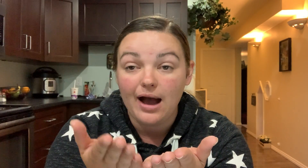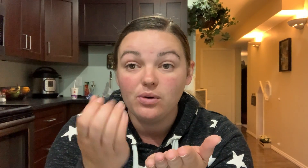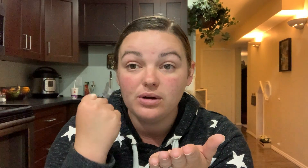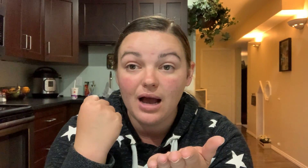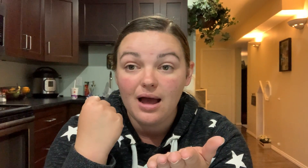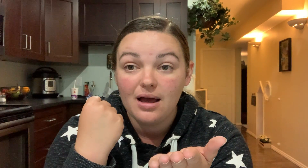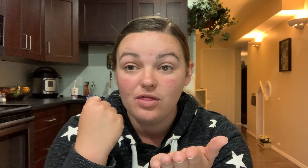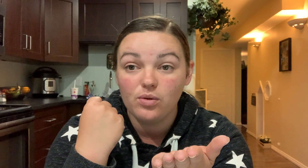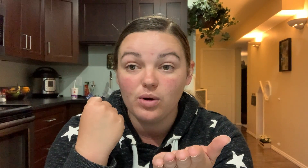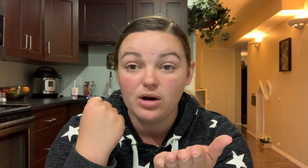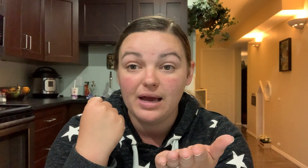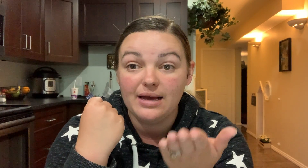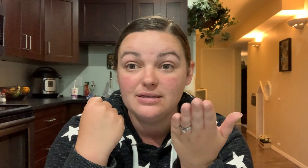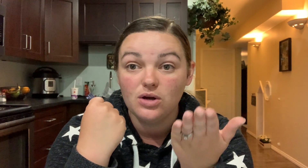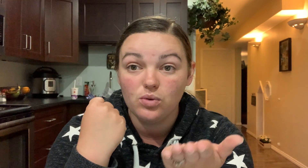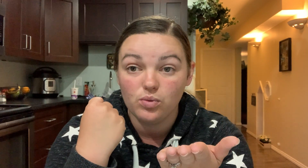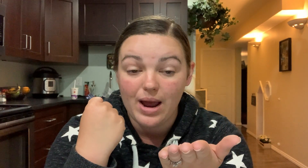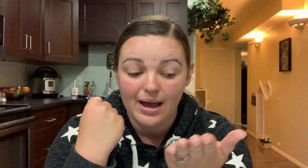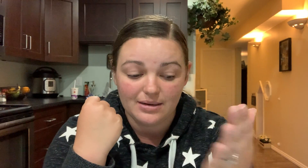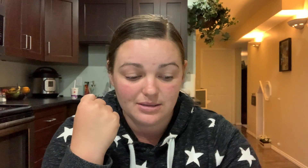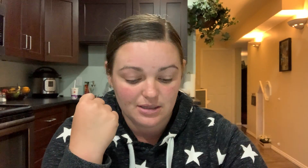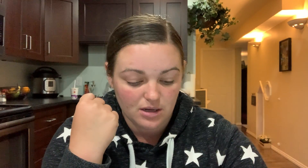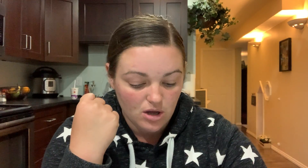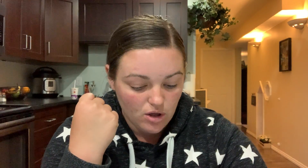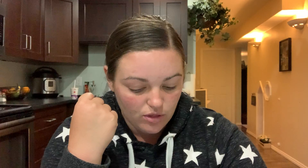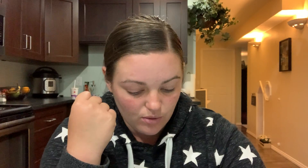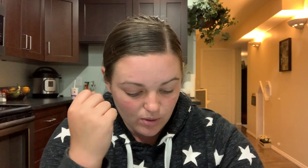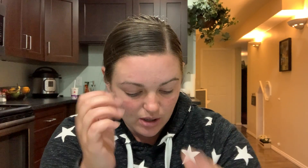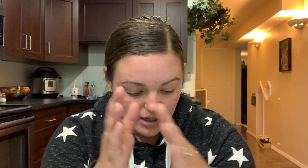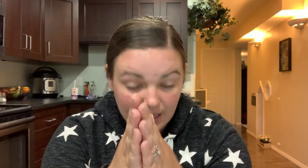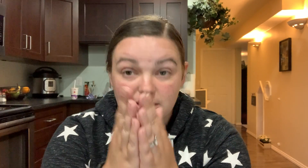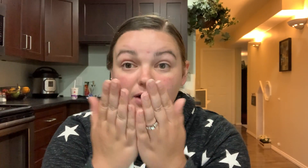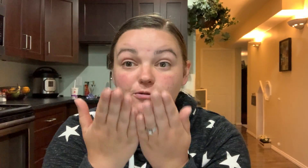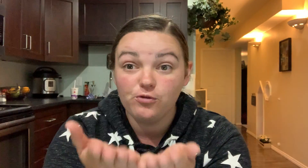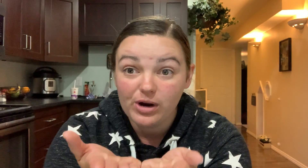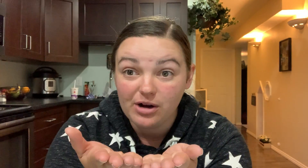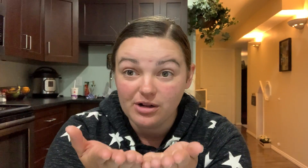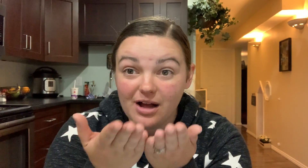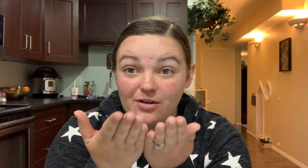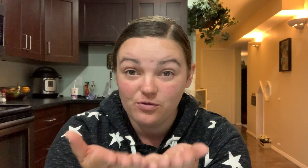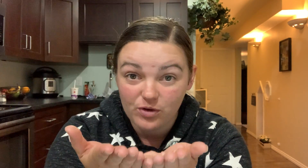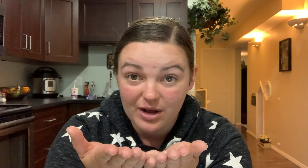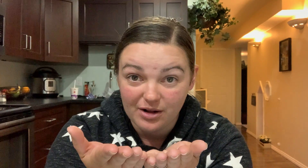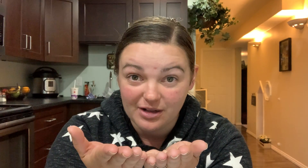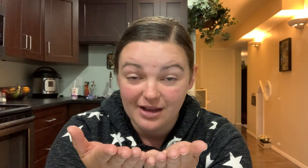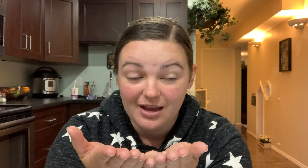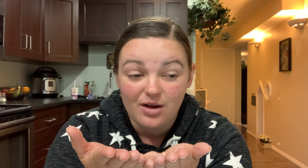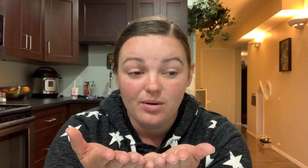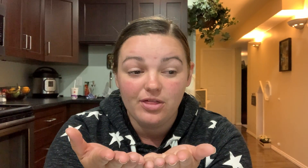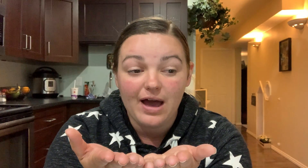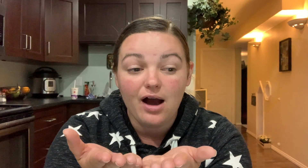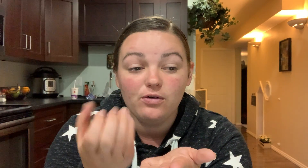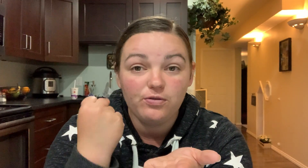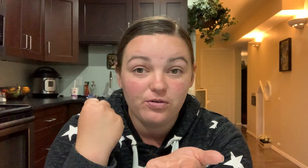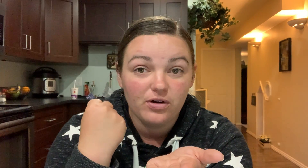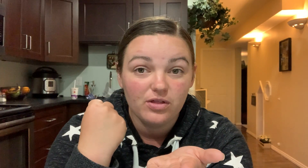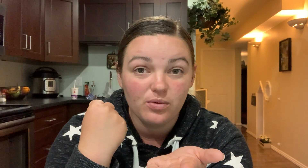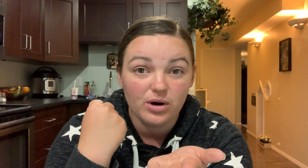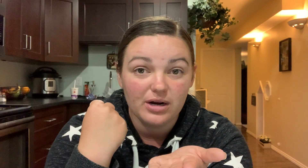g-a, the word is rant. The word is frill, frill. Without f-f, the word